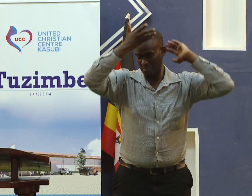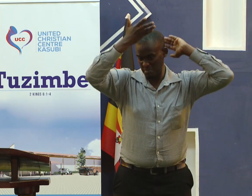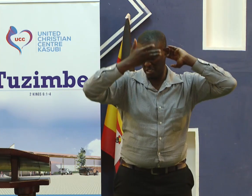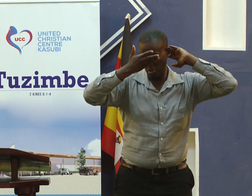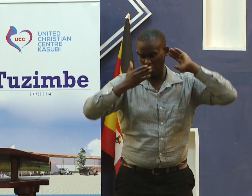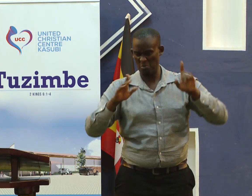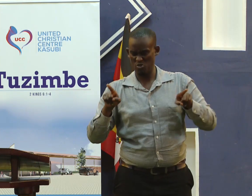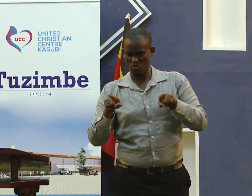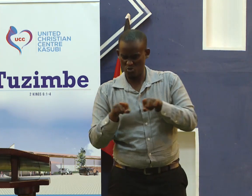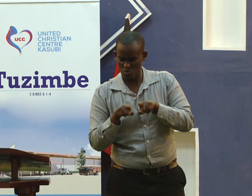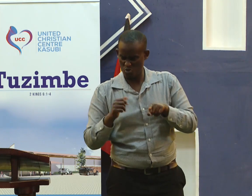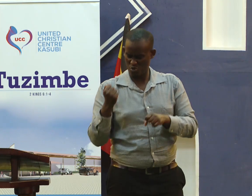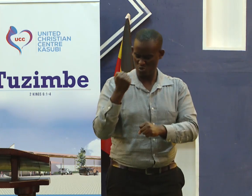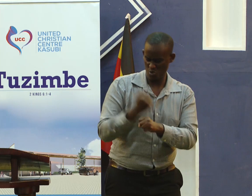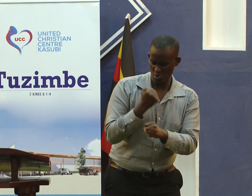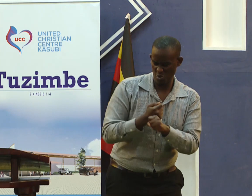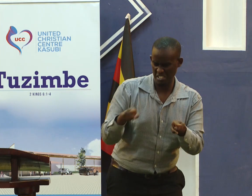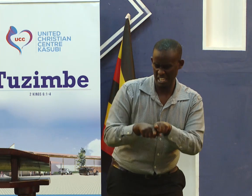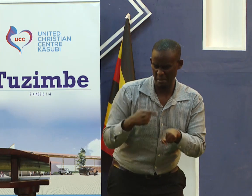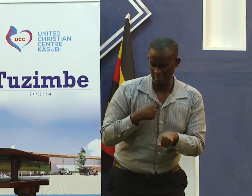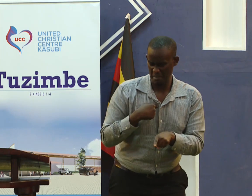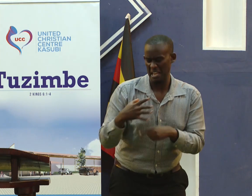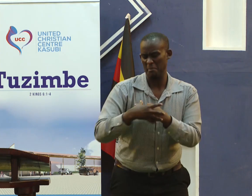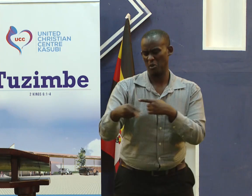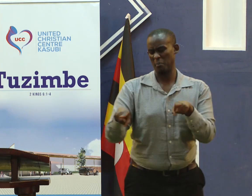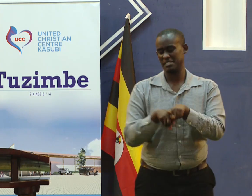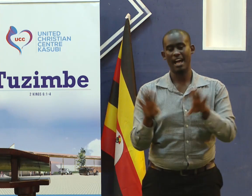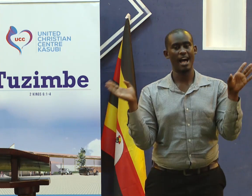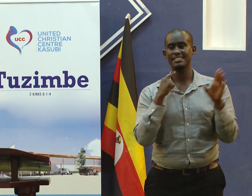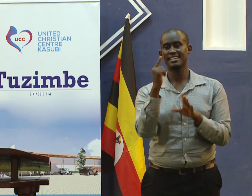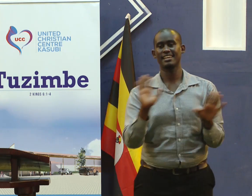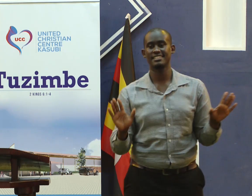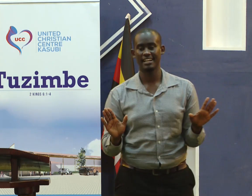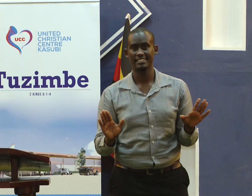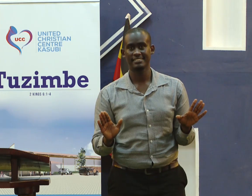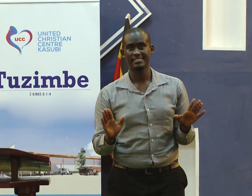don't say this person does this and this even bishop so and so did this.